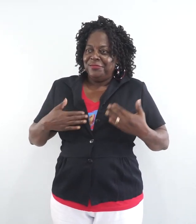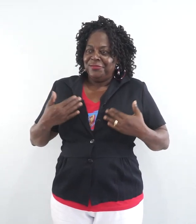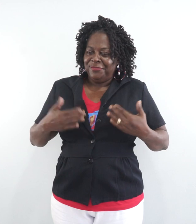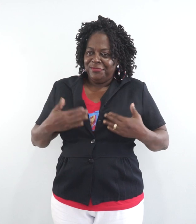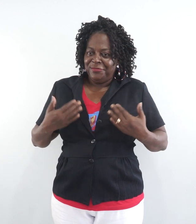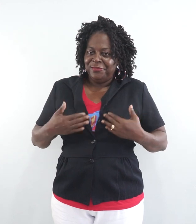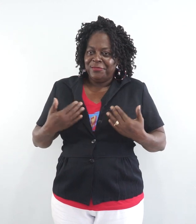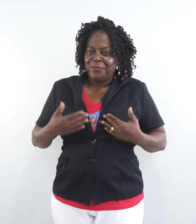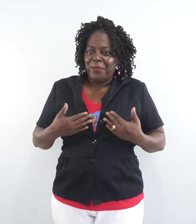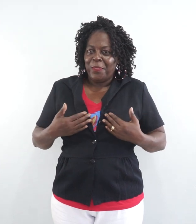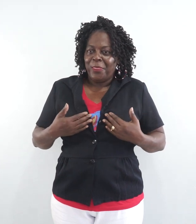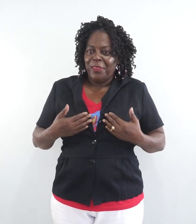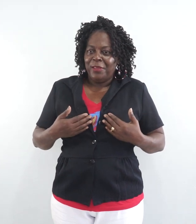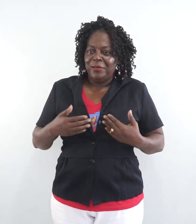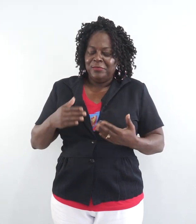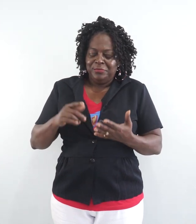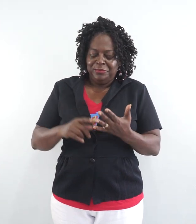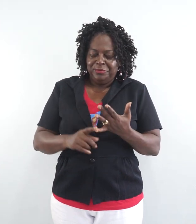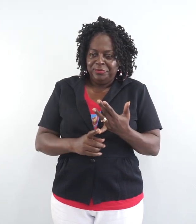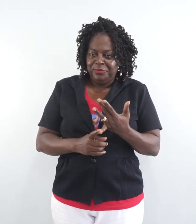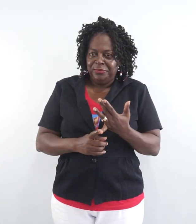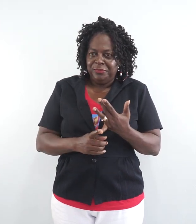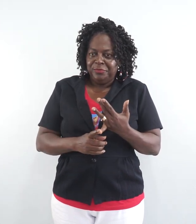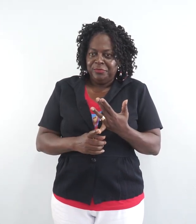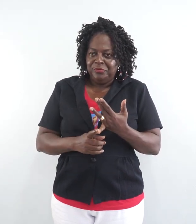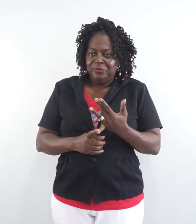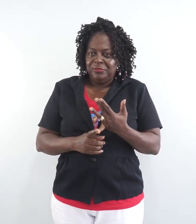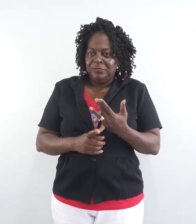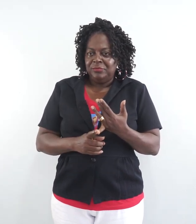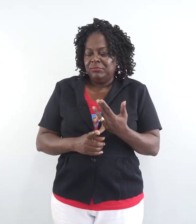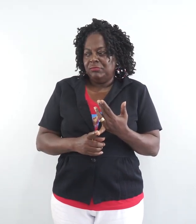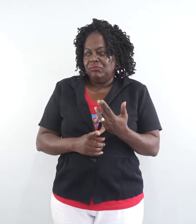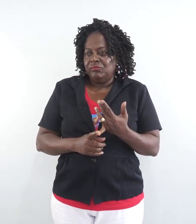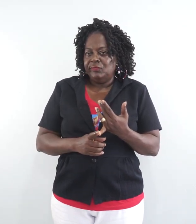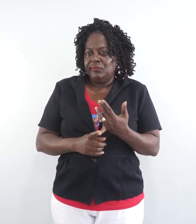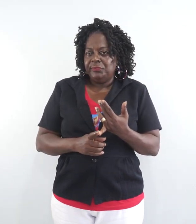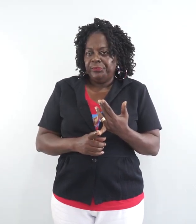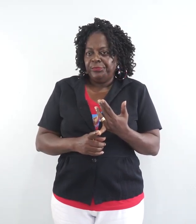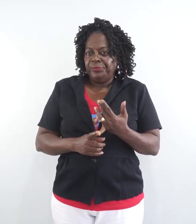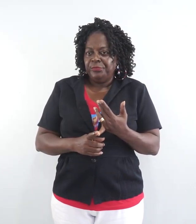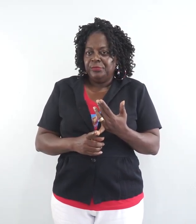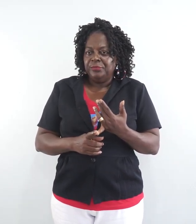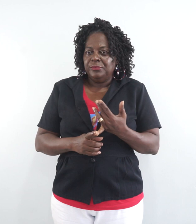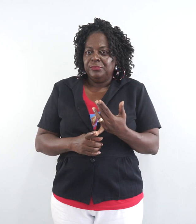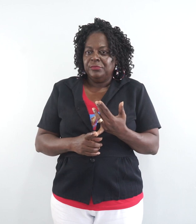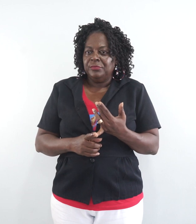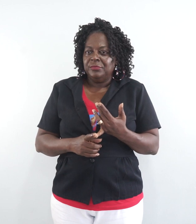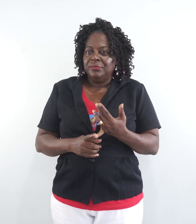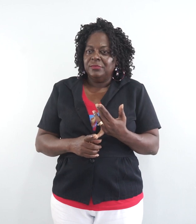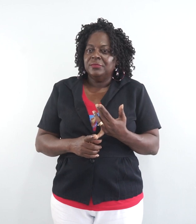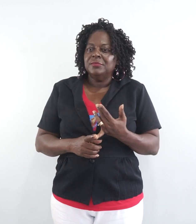Five, non-manual signals. Facial expressions.